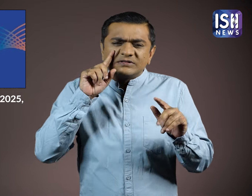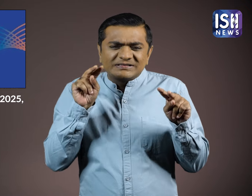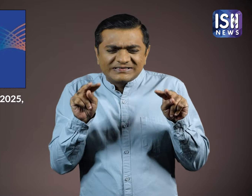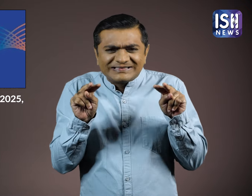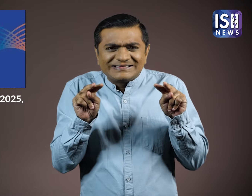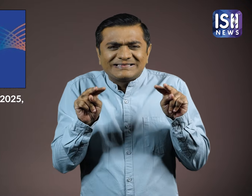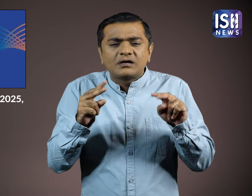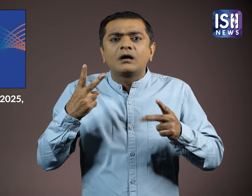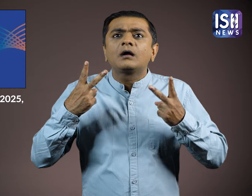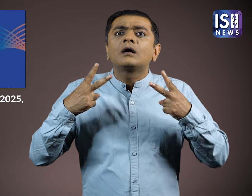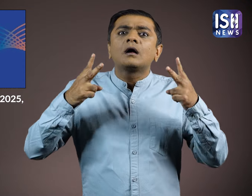hooked to watching IPL.